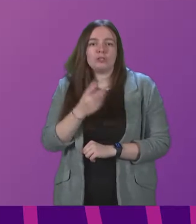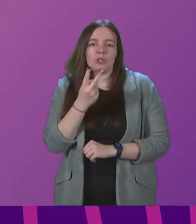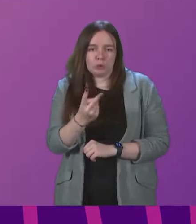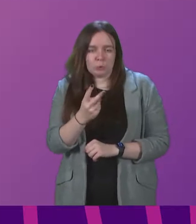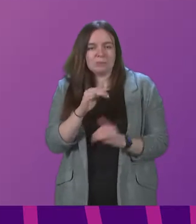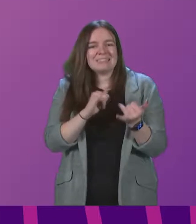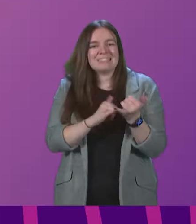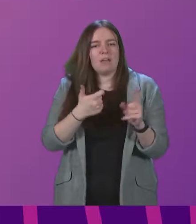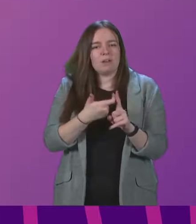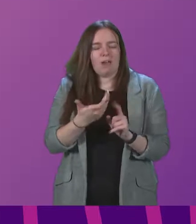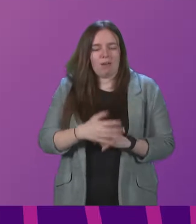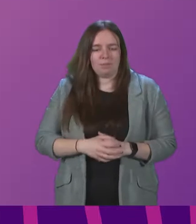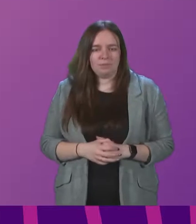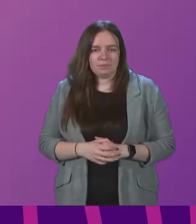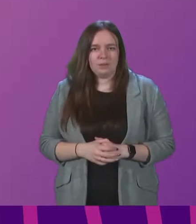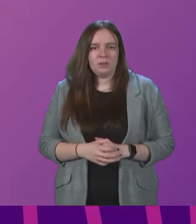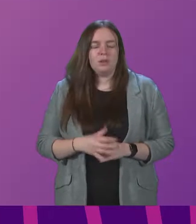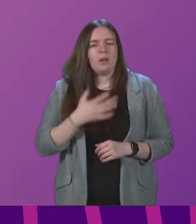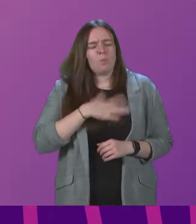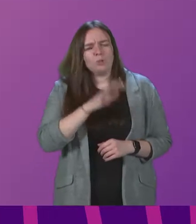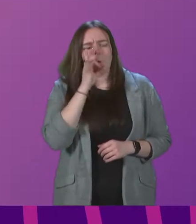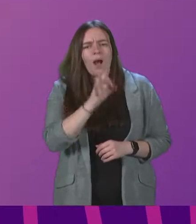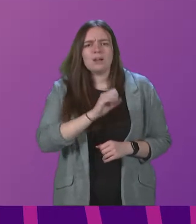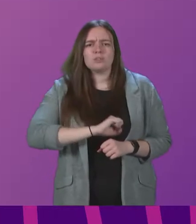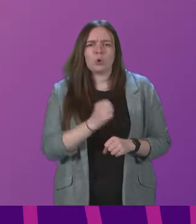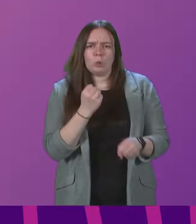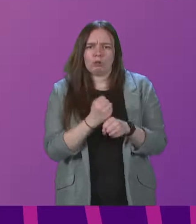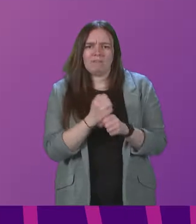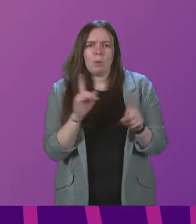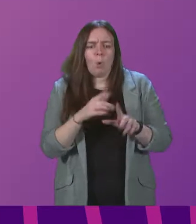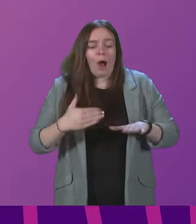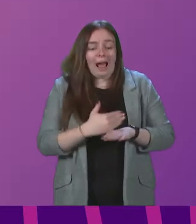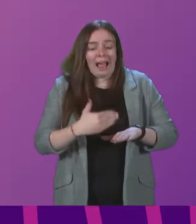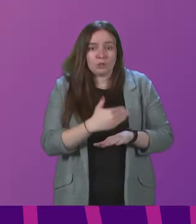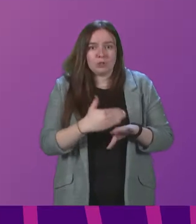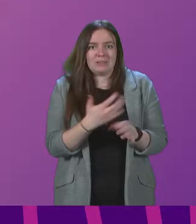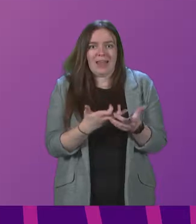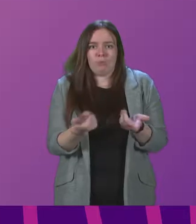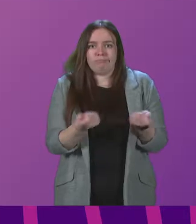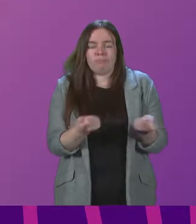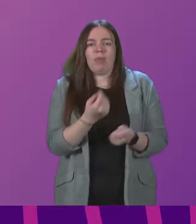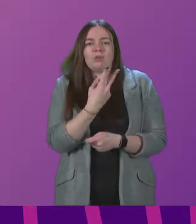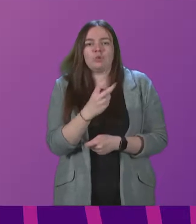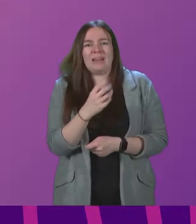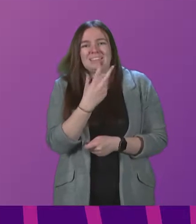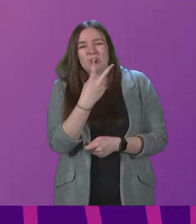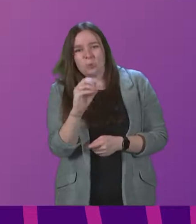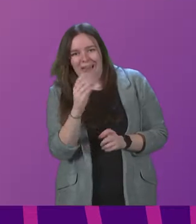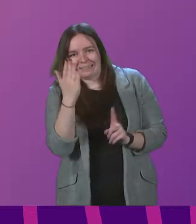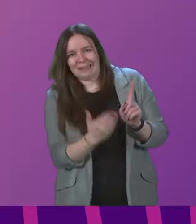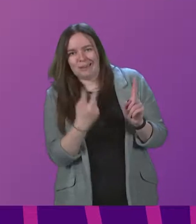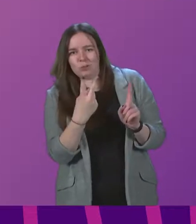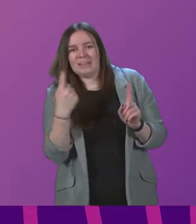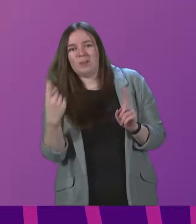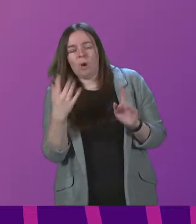Stephen Kerr. To ask the Scottish Government what actions it will take in response to the 2020-2021 audit